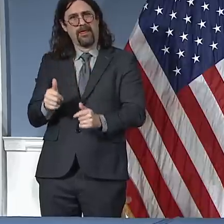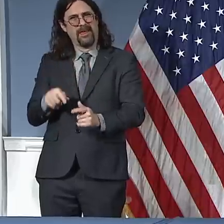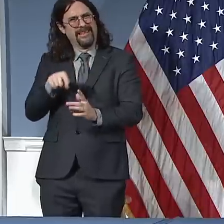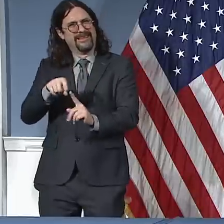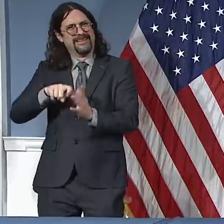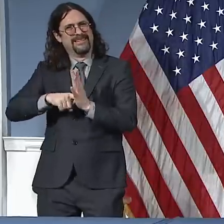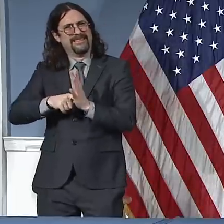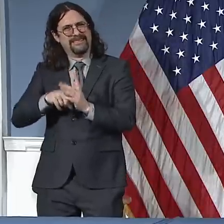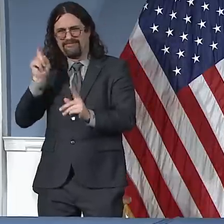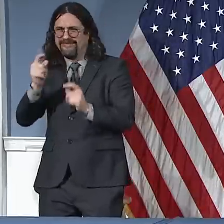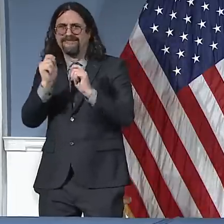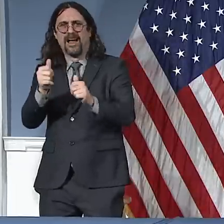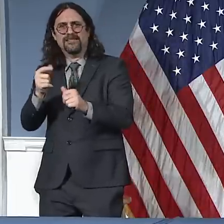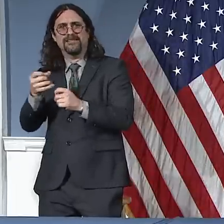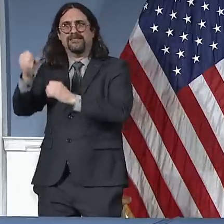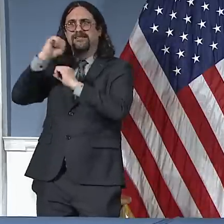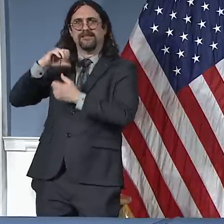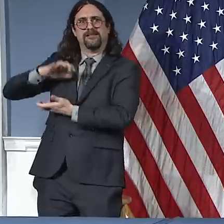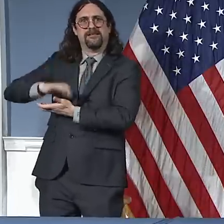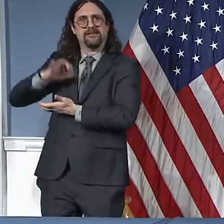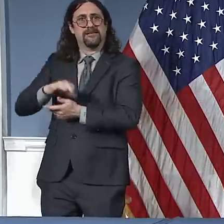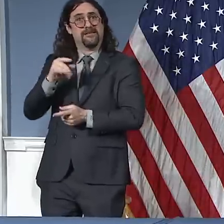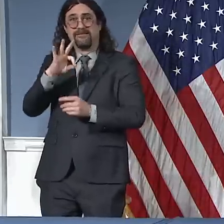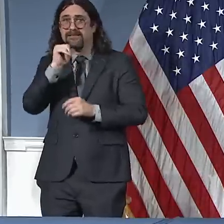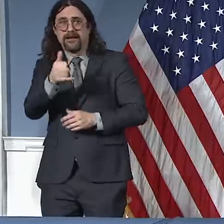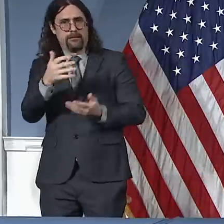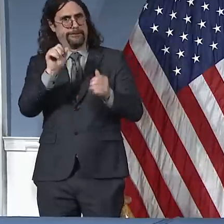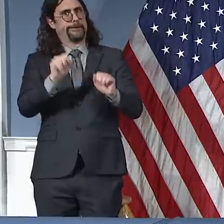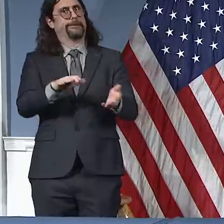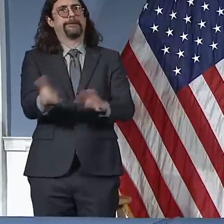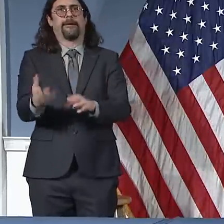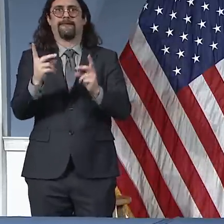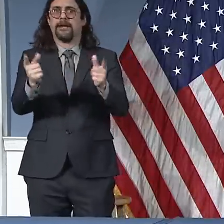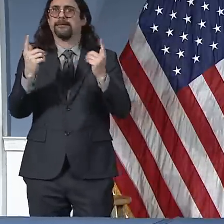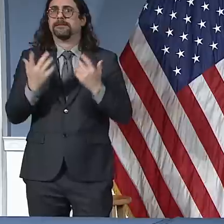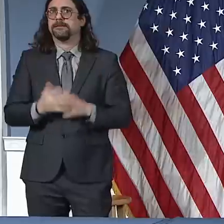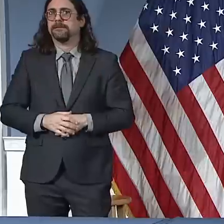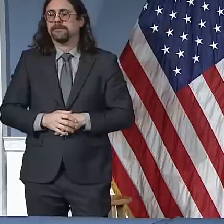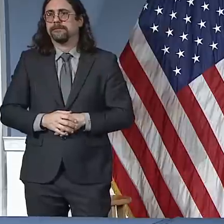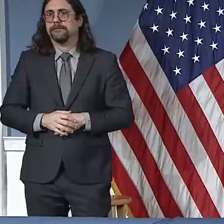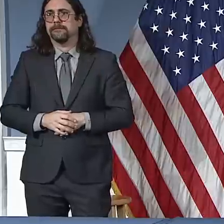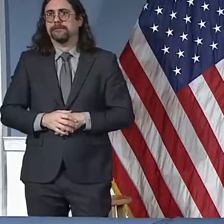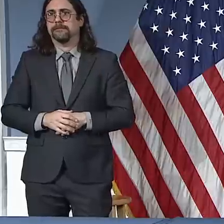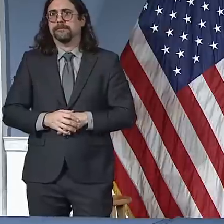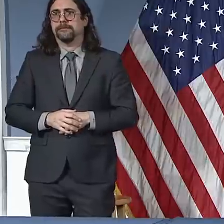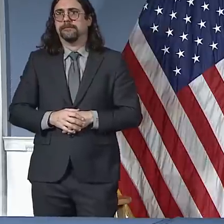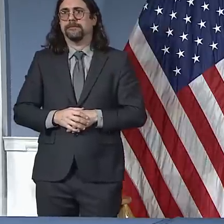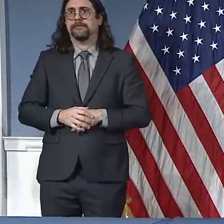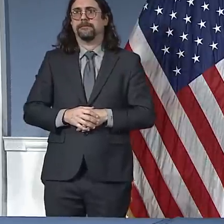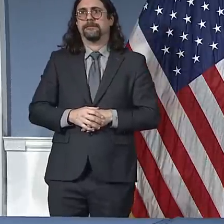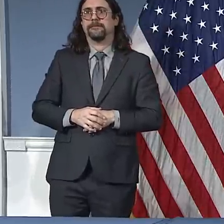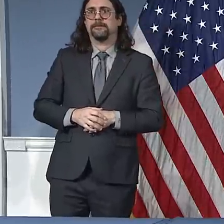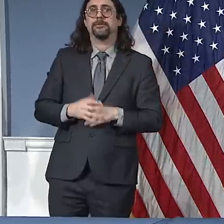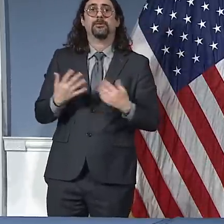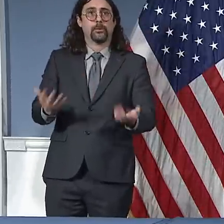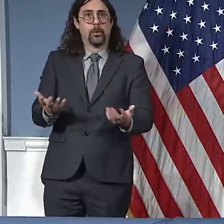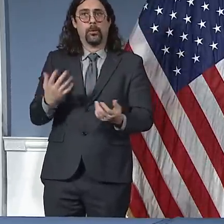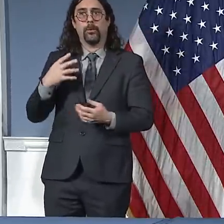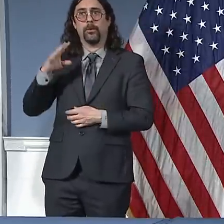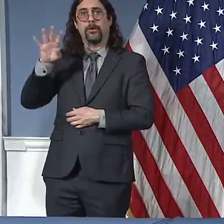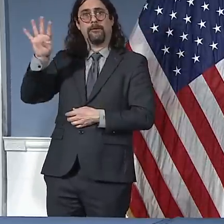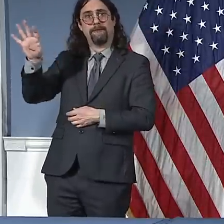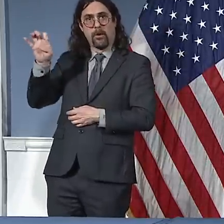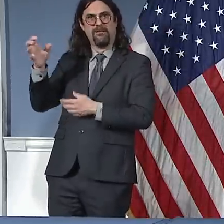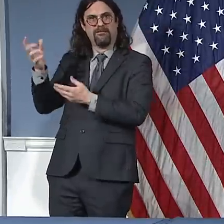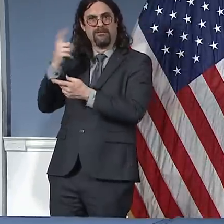It tells us we can get into next week. Maybe even get through that first week in April. But with the rate of increase of this